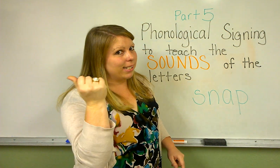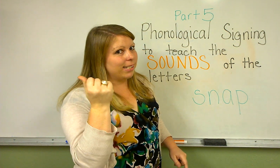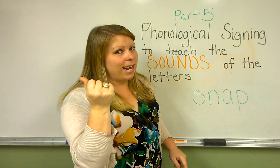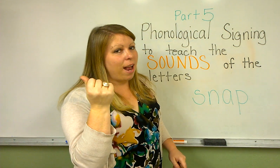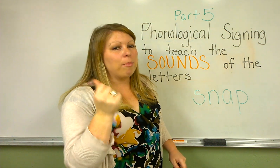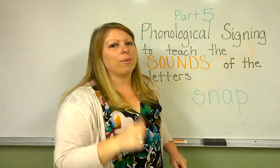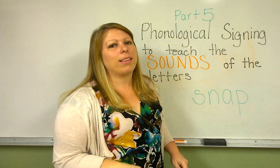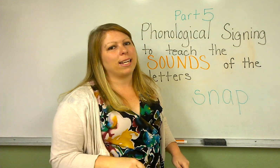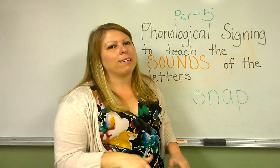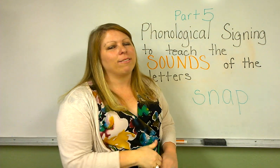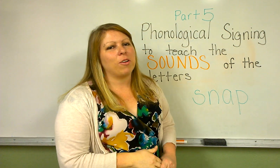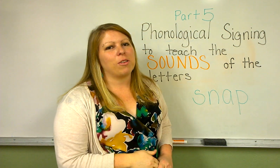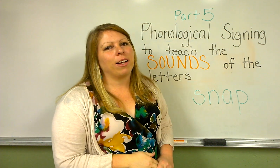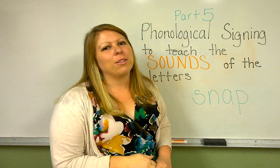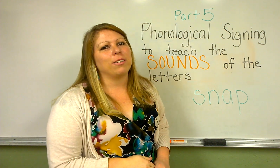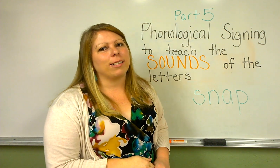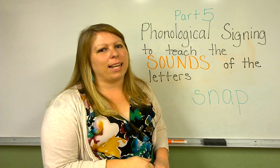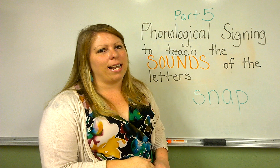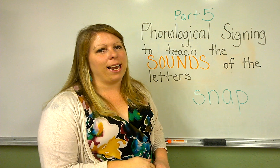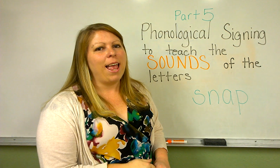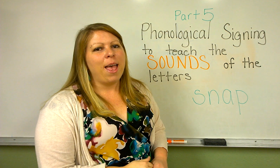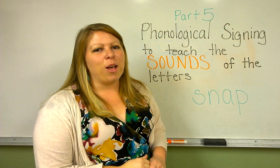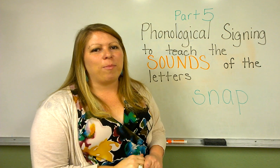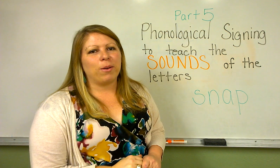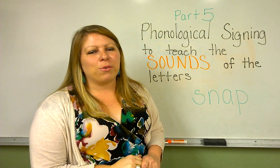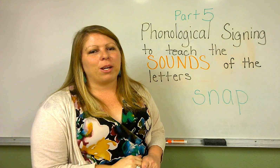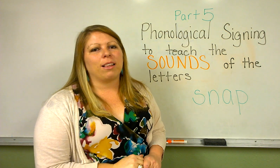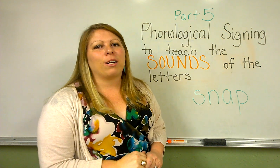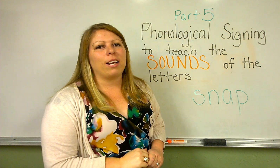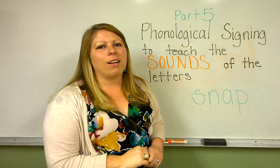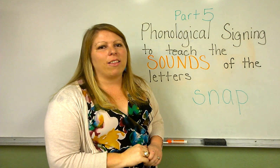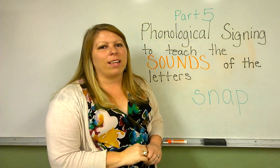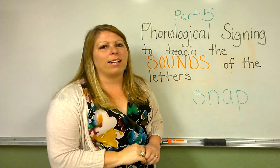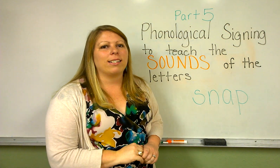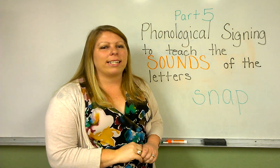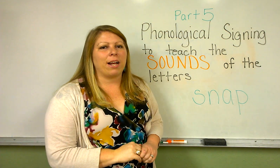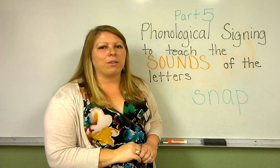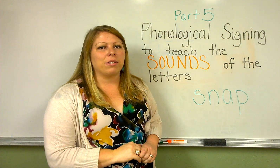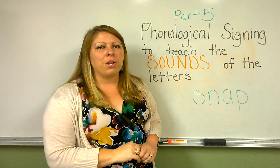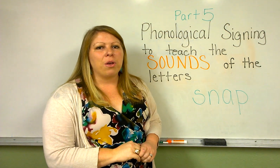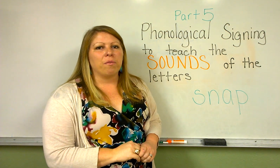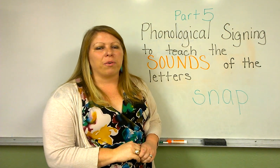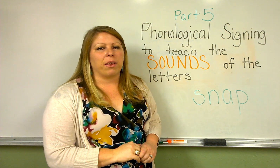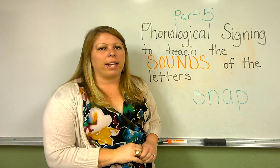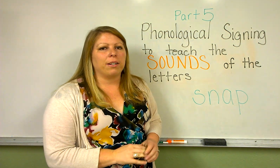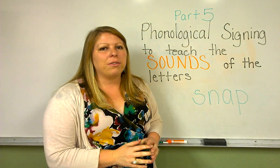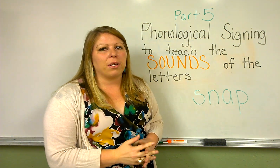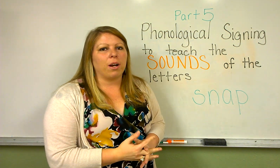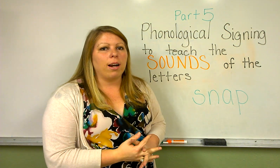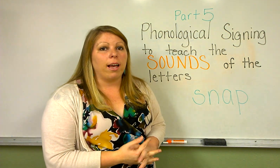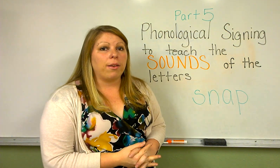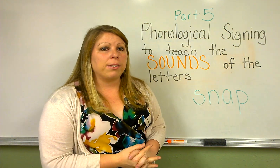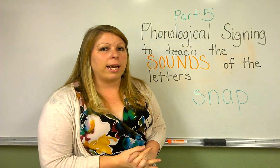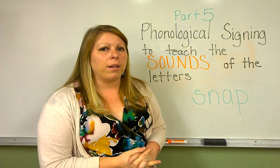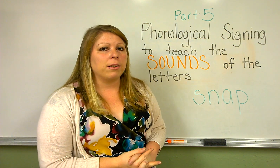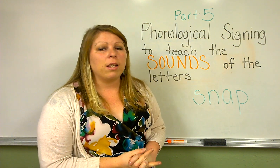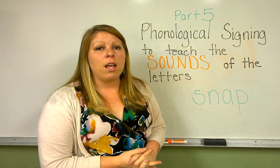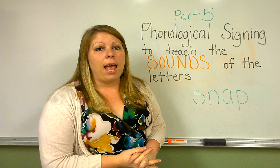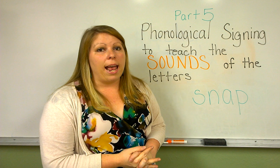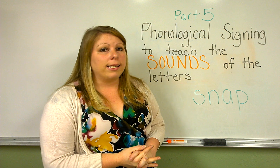the snap with Tucker phonological signing. Hope you enjoyed learning all the sounds for the letters. There are other sounds. S